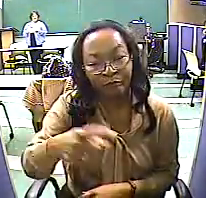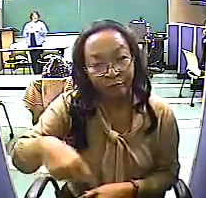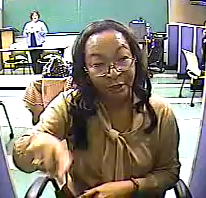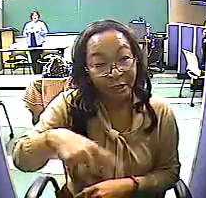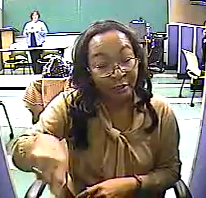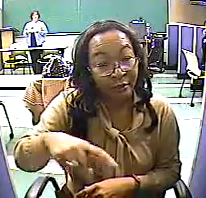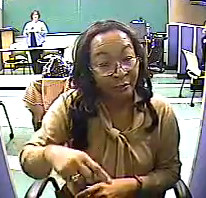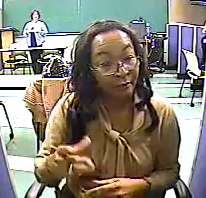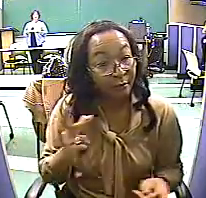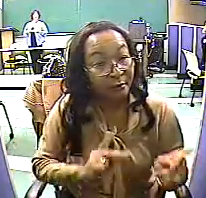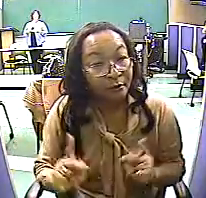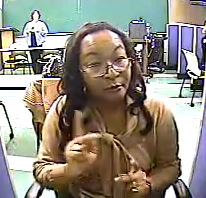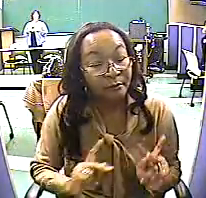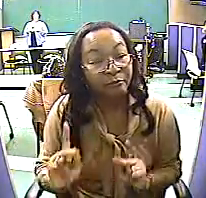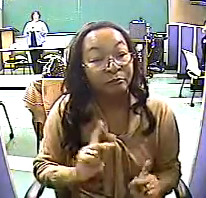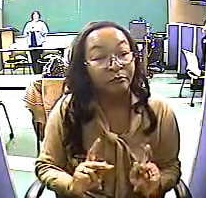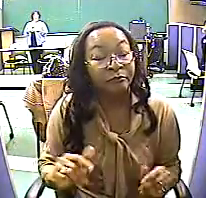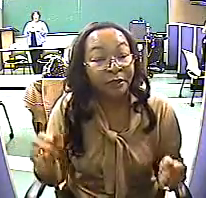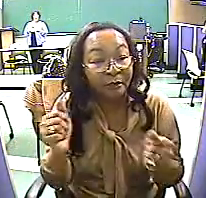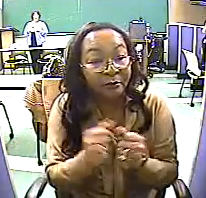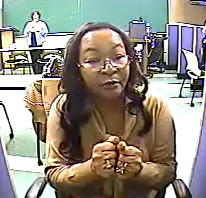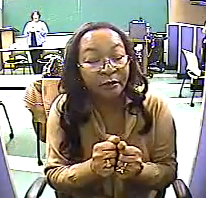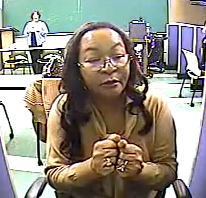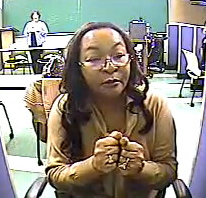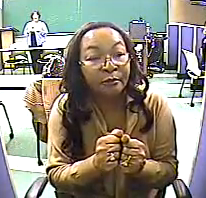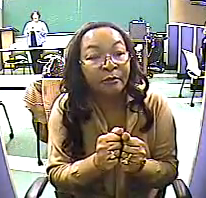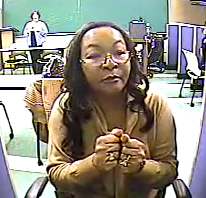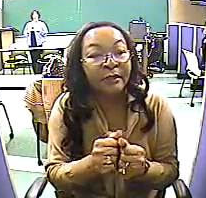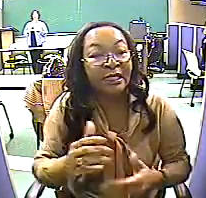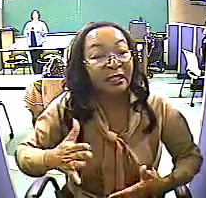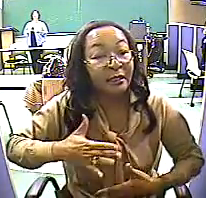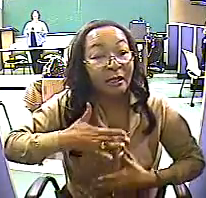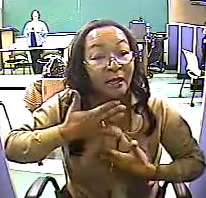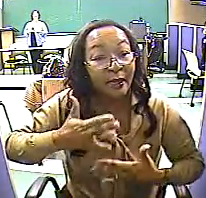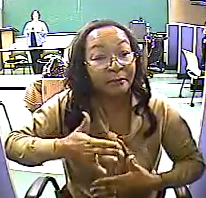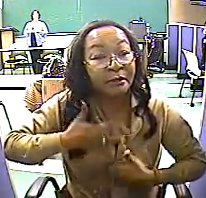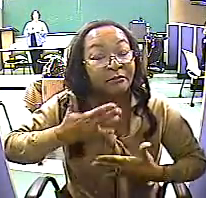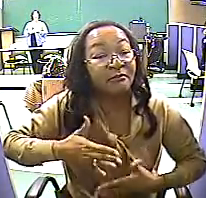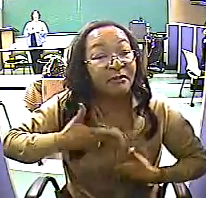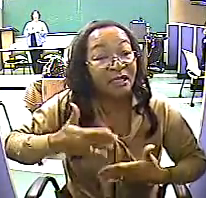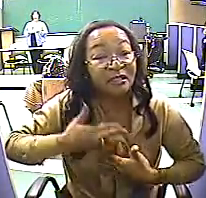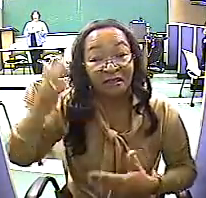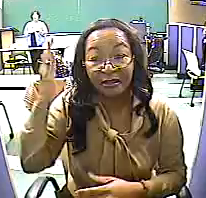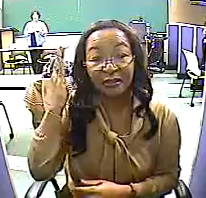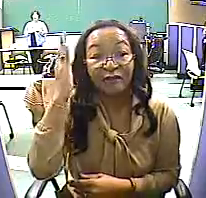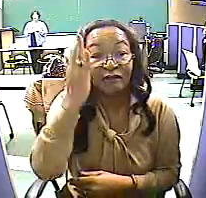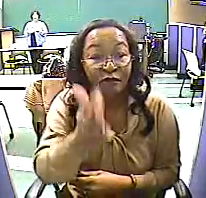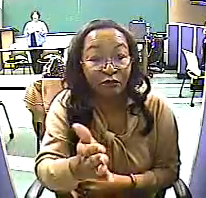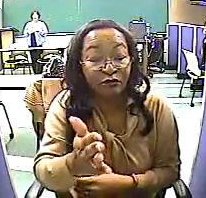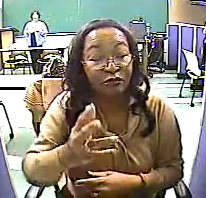experienced heart attacks only count as often as the pessimists.